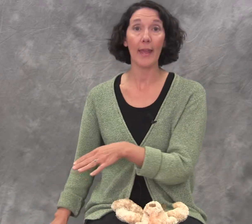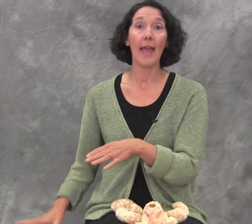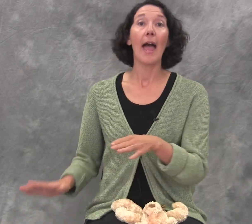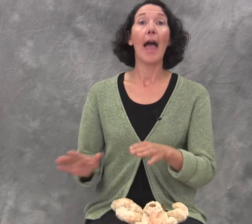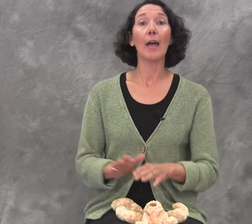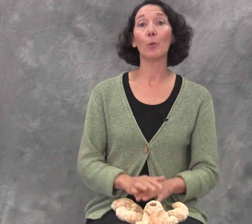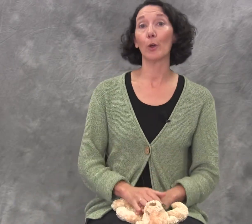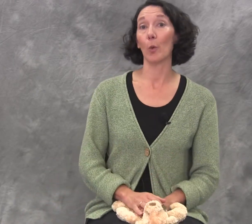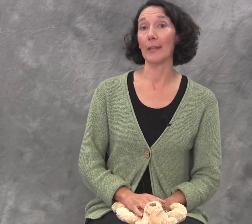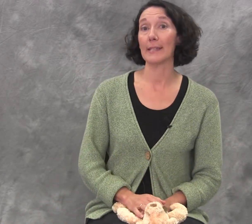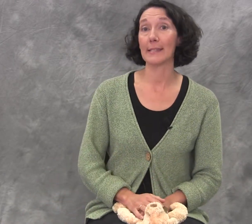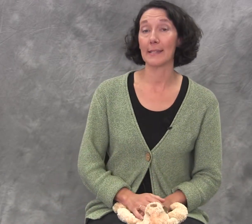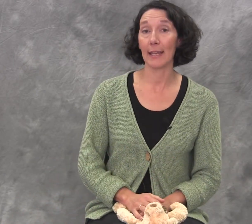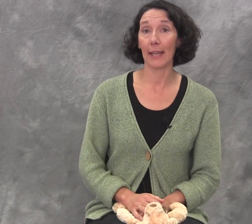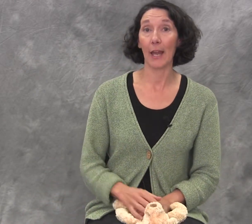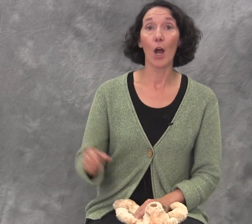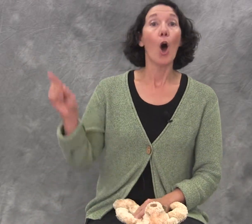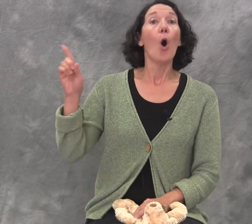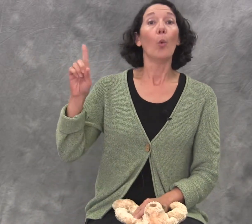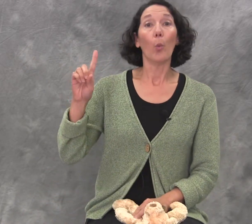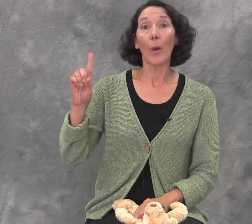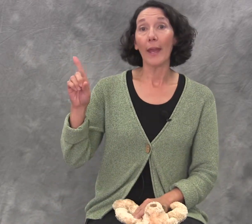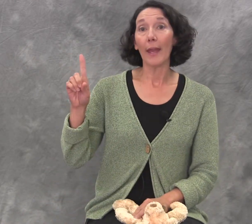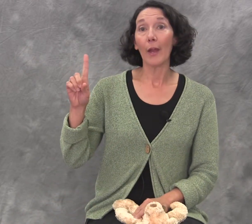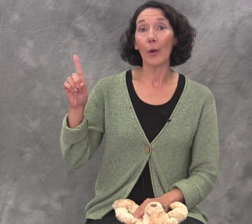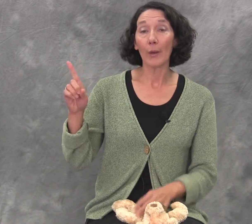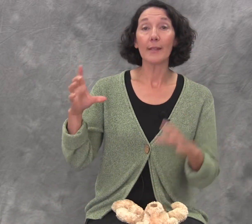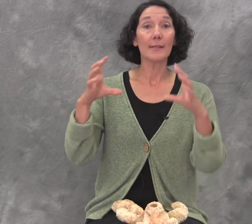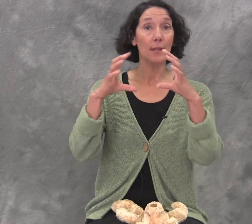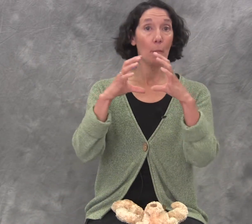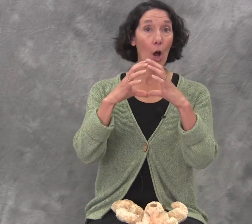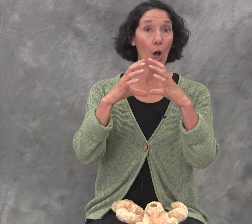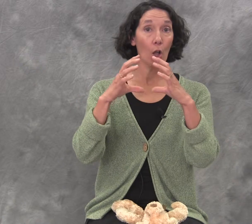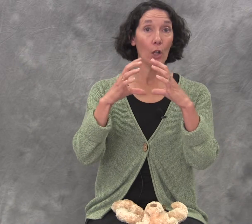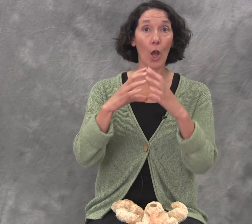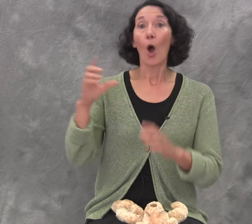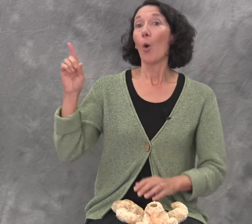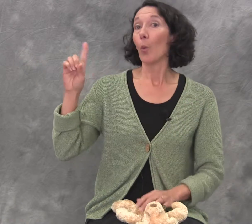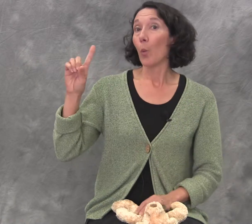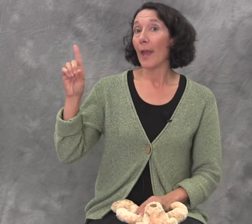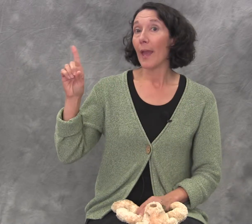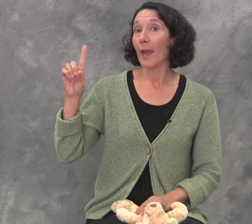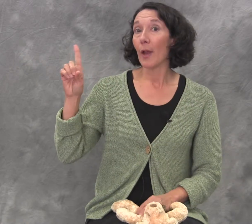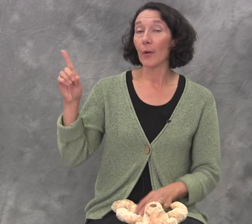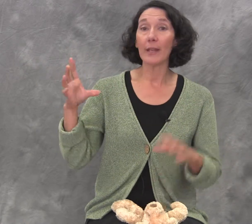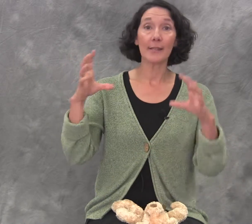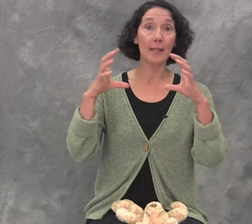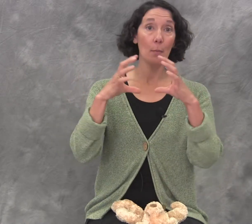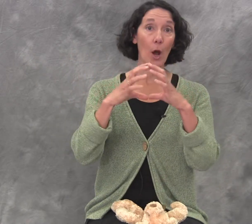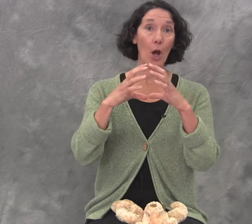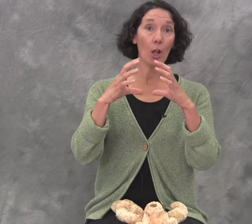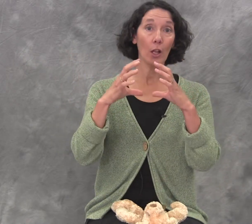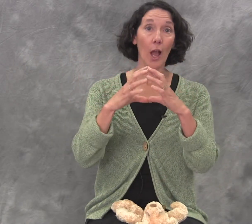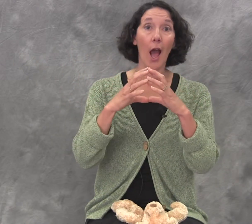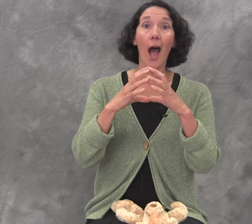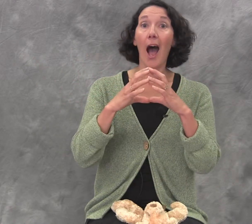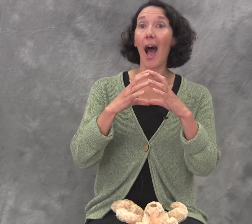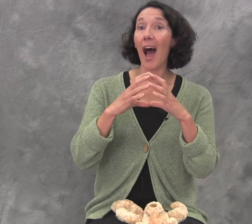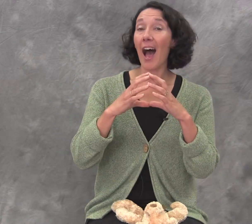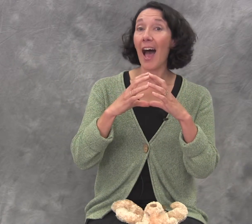and we're going to sing. Where is the ball? Where is the ball? Hi